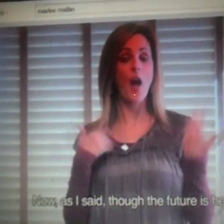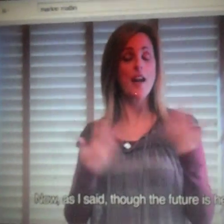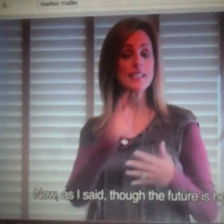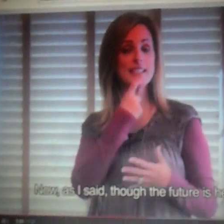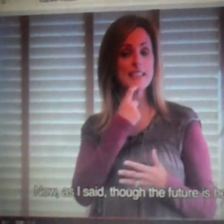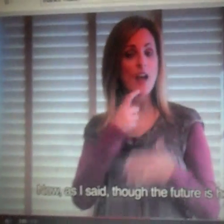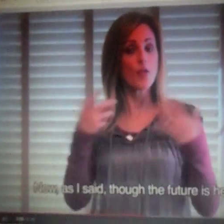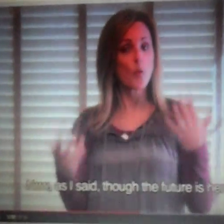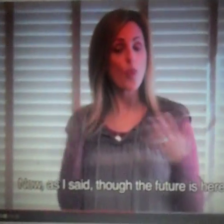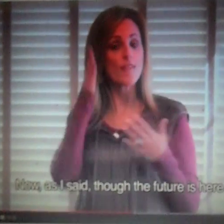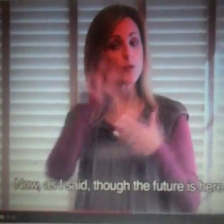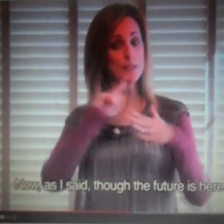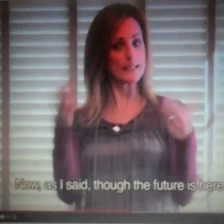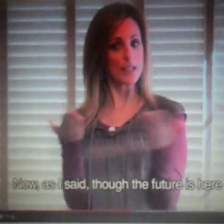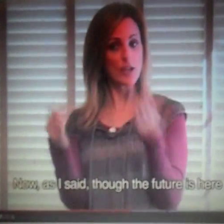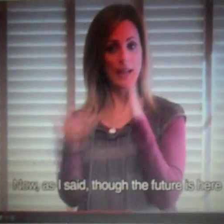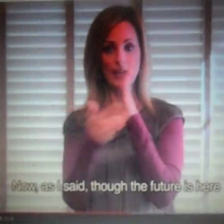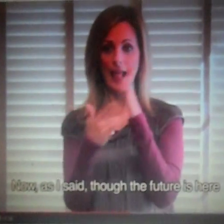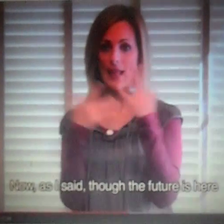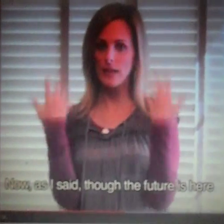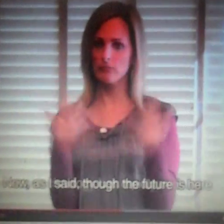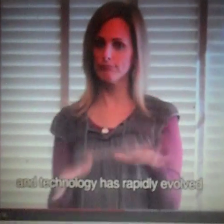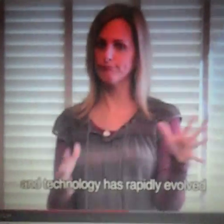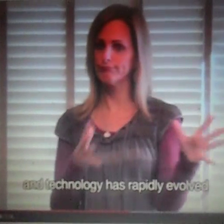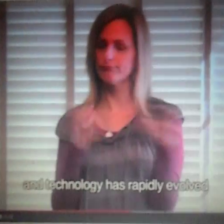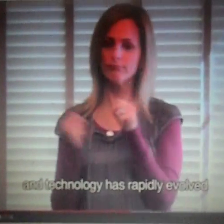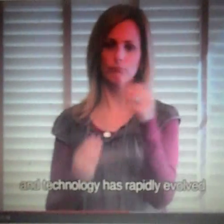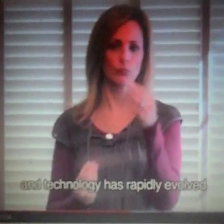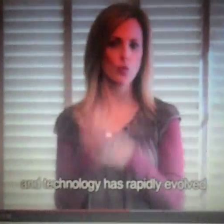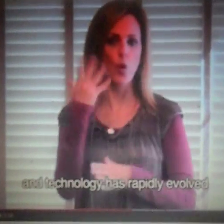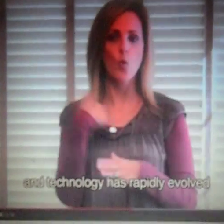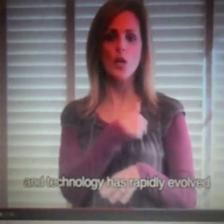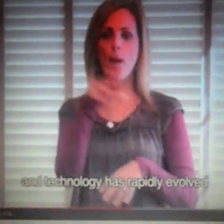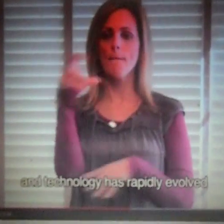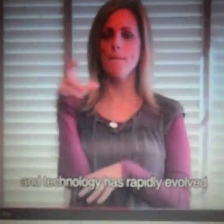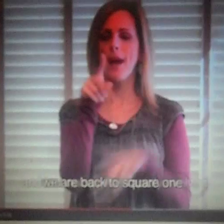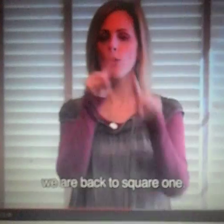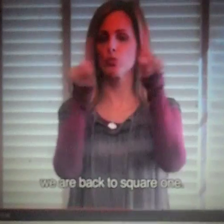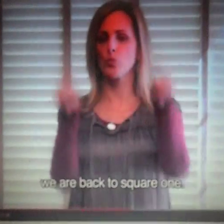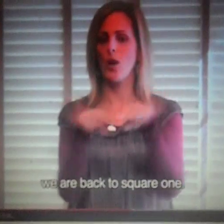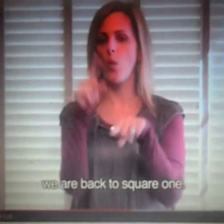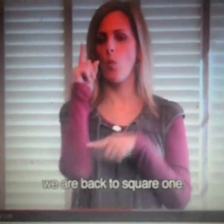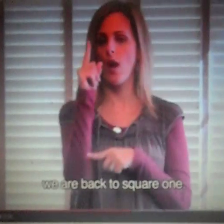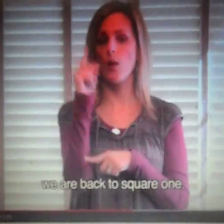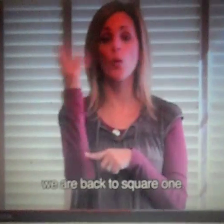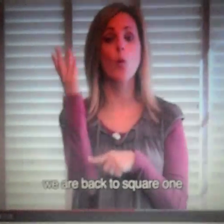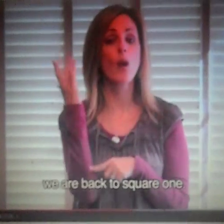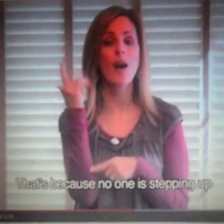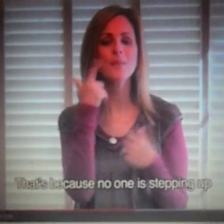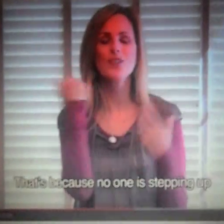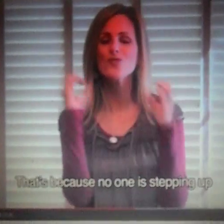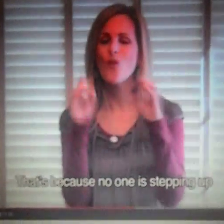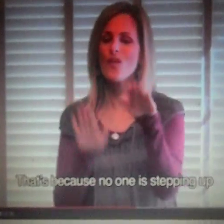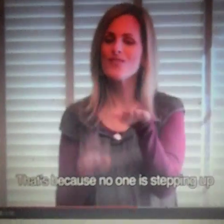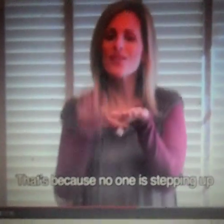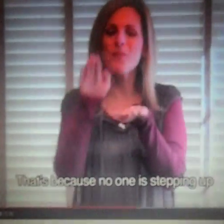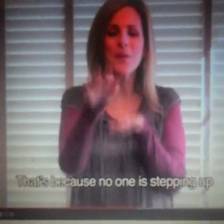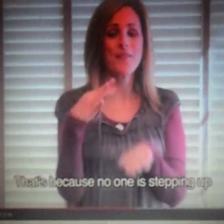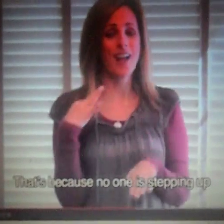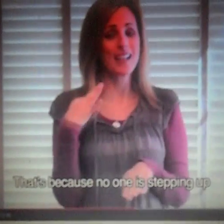Now, as I said, though the future is here and technology has rapidly evolved, we are back to square one. And that's because no one